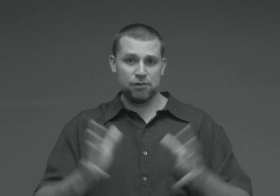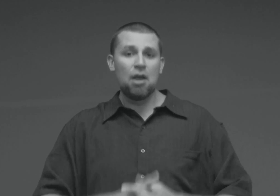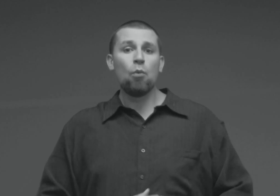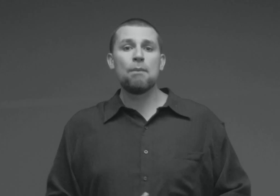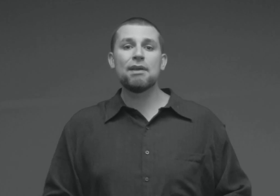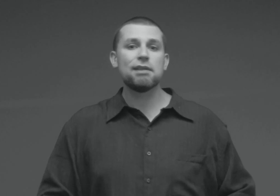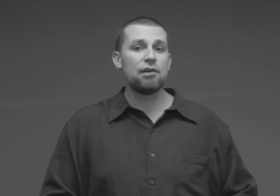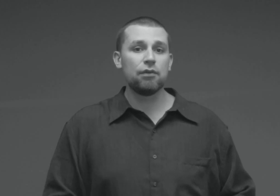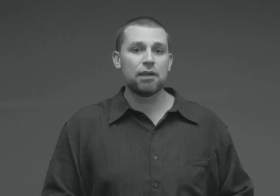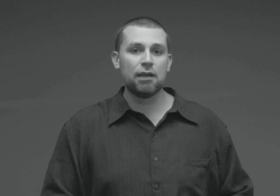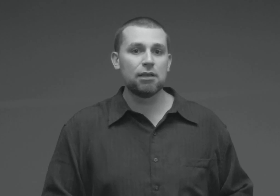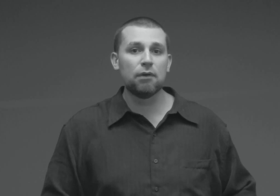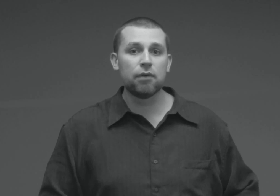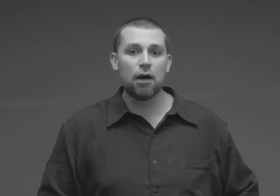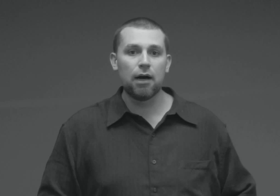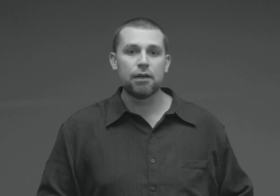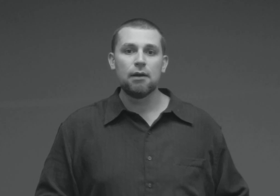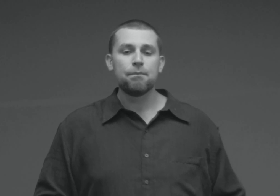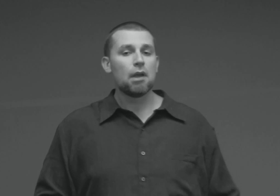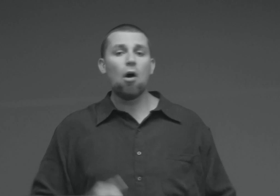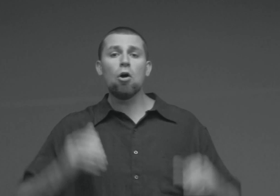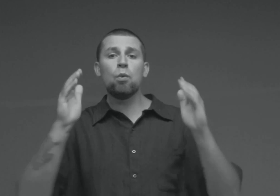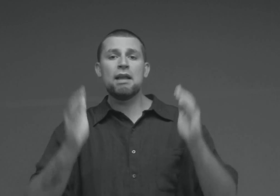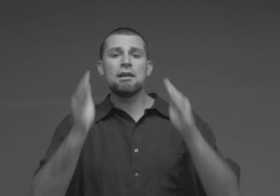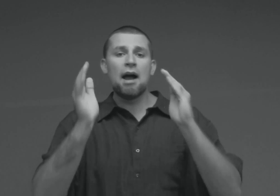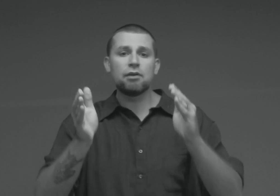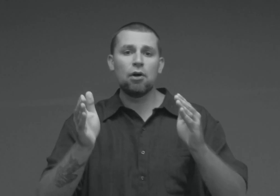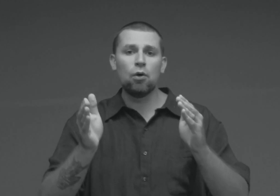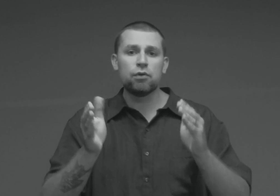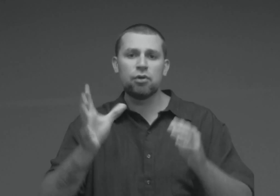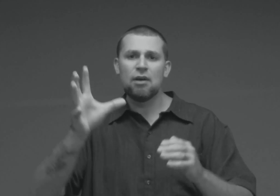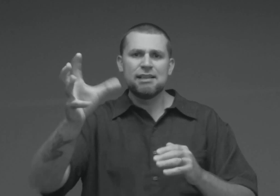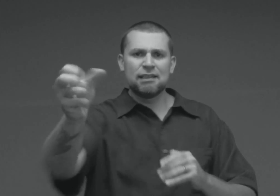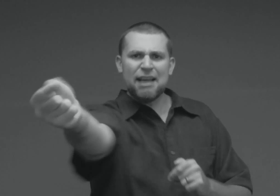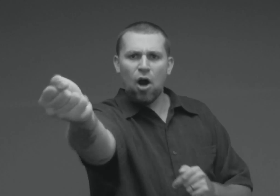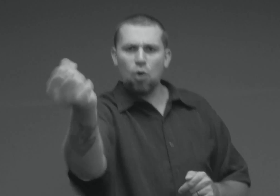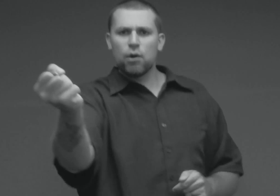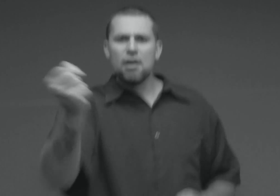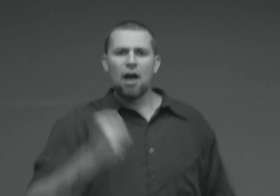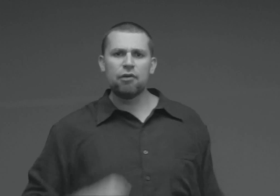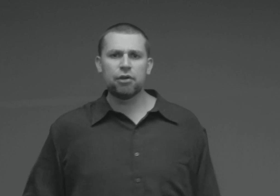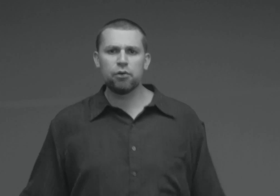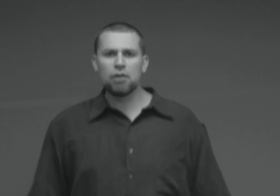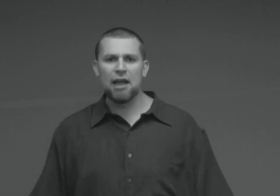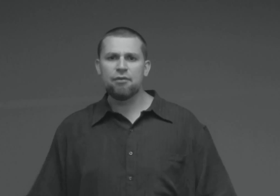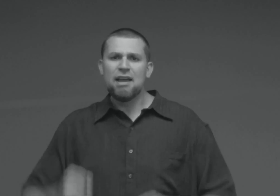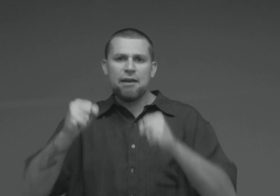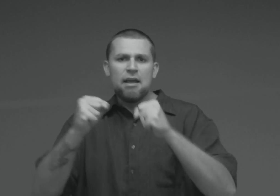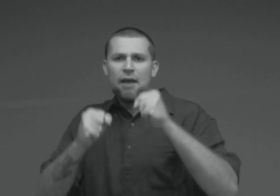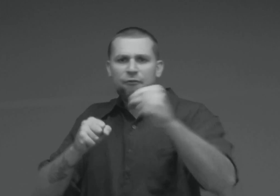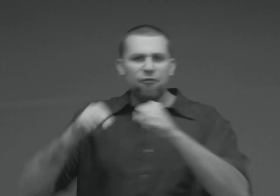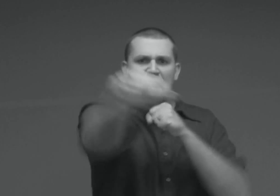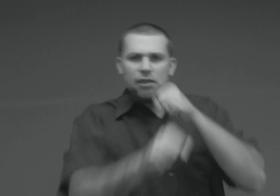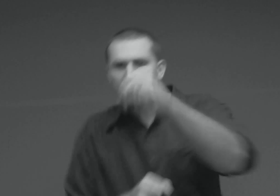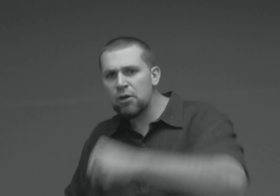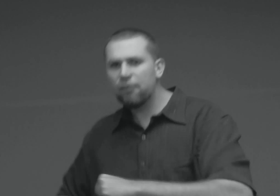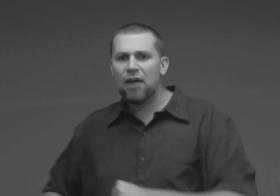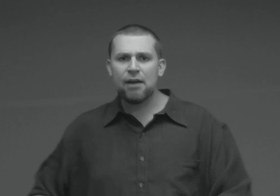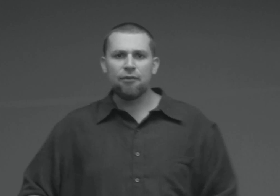we must enter the kingdom of God? Are we not told to lay hold of eternal life and fight the good fight of